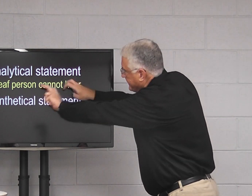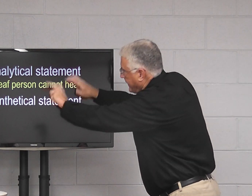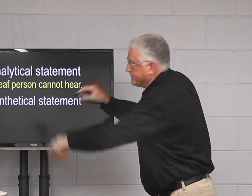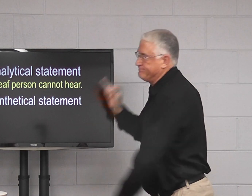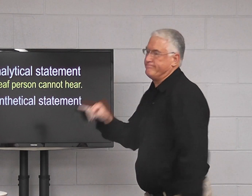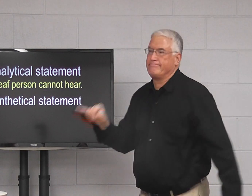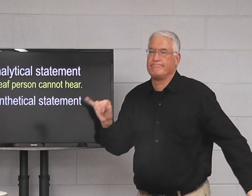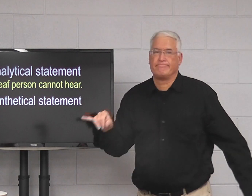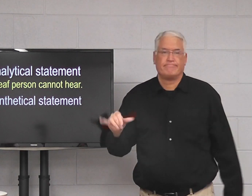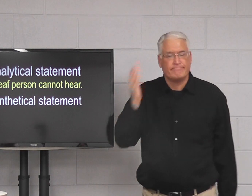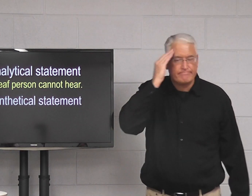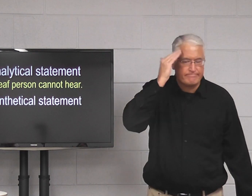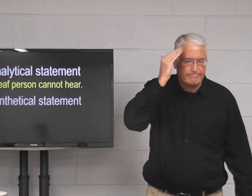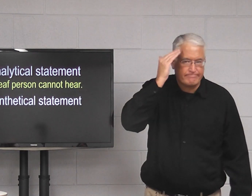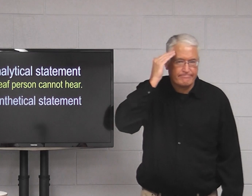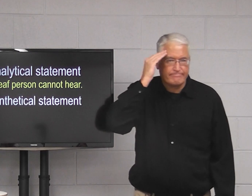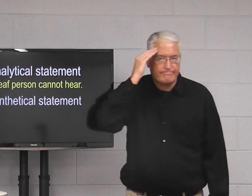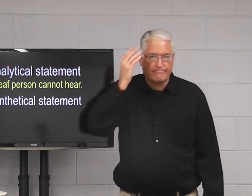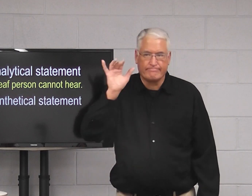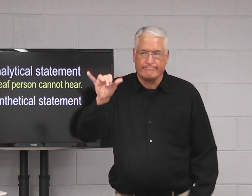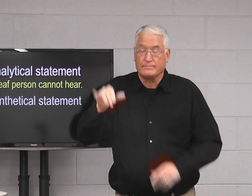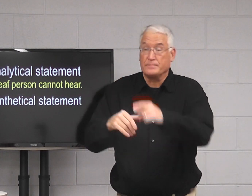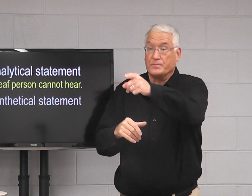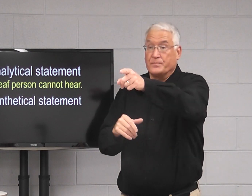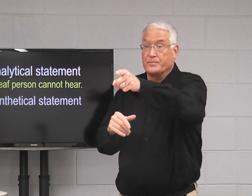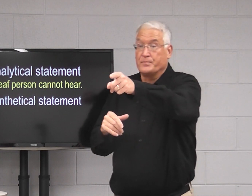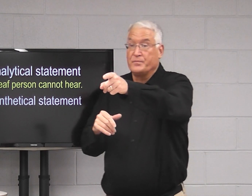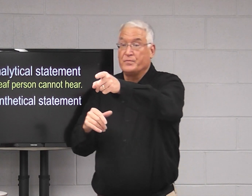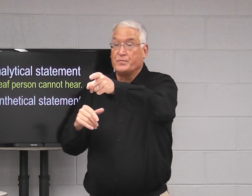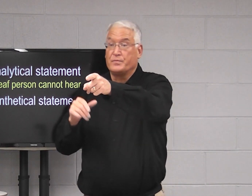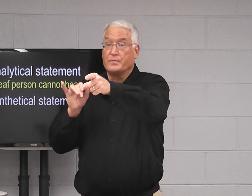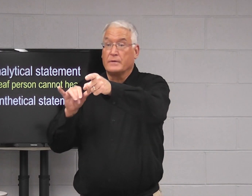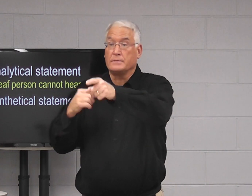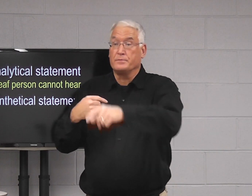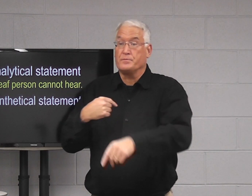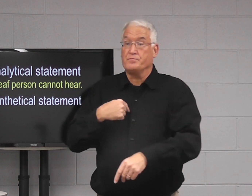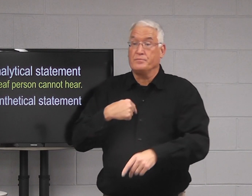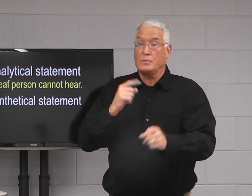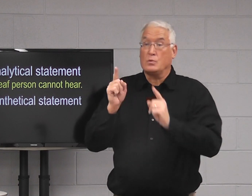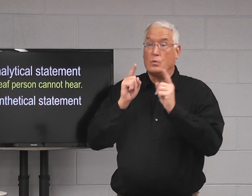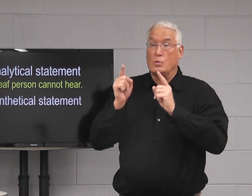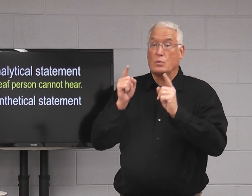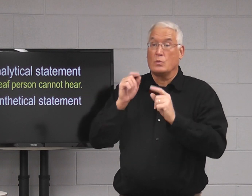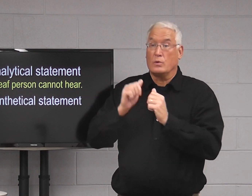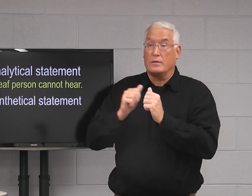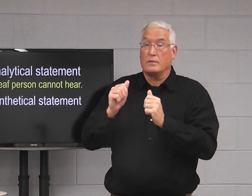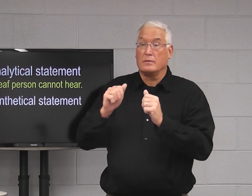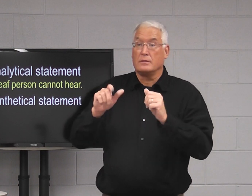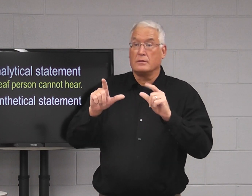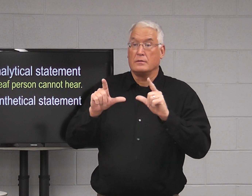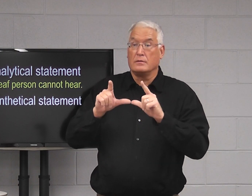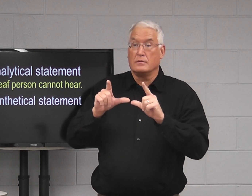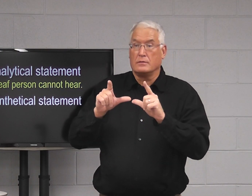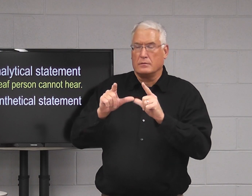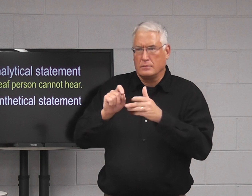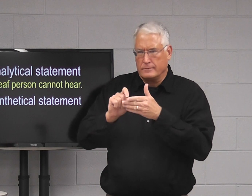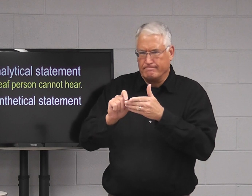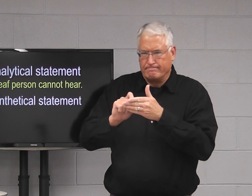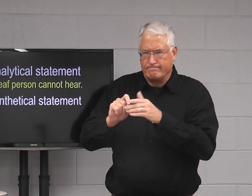what it means. Oh yeah I already know that. So I talked with the license